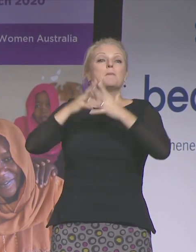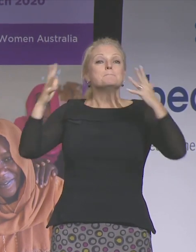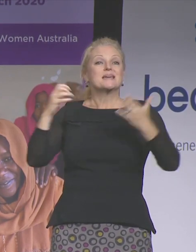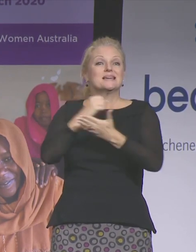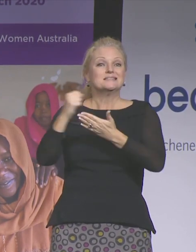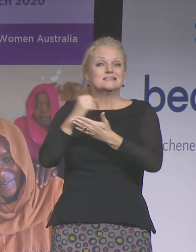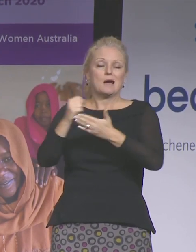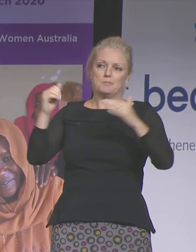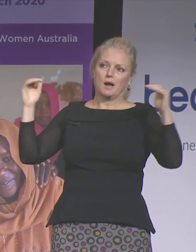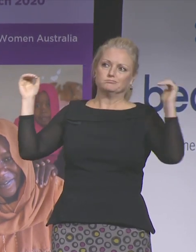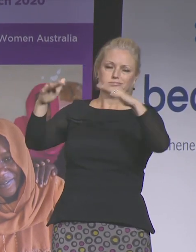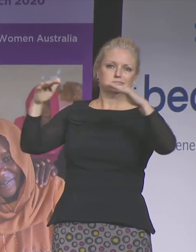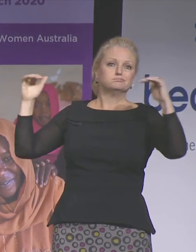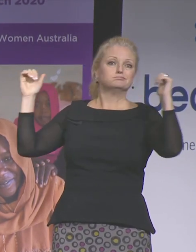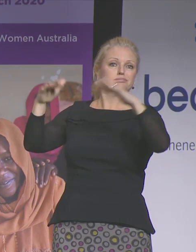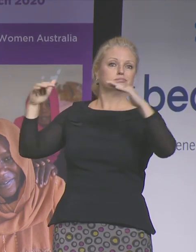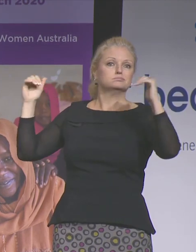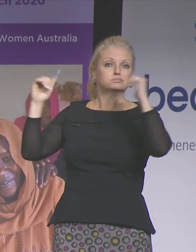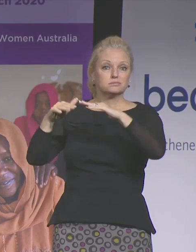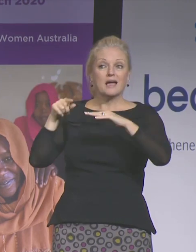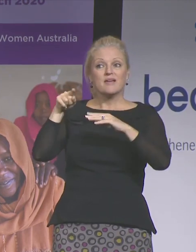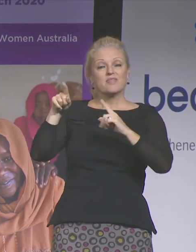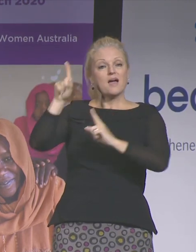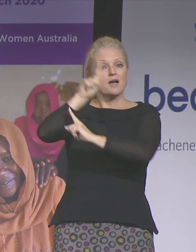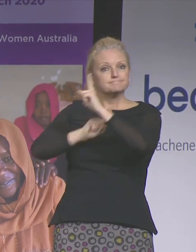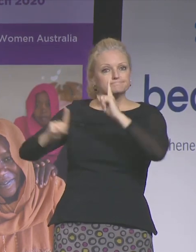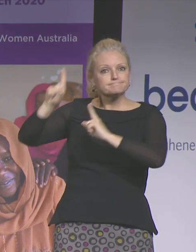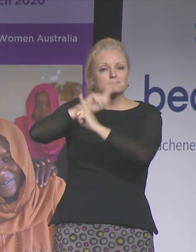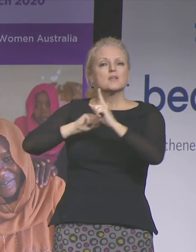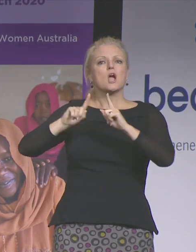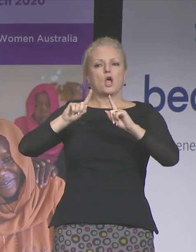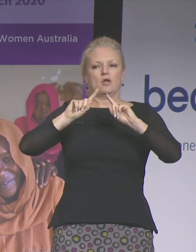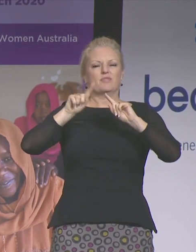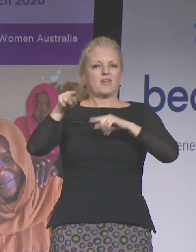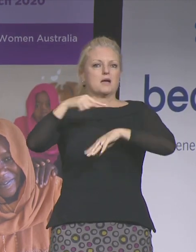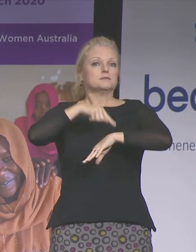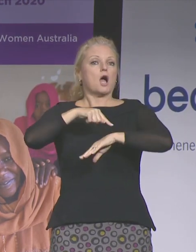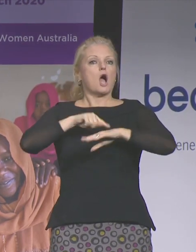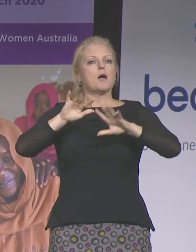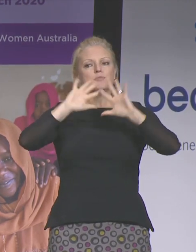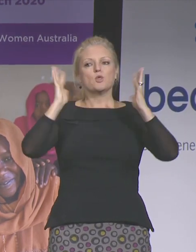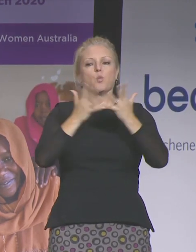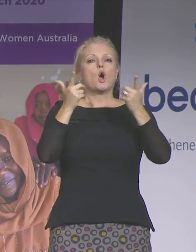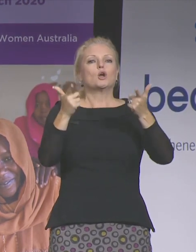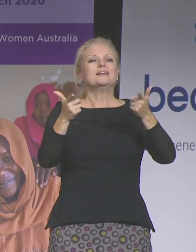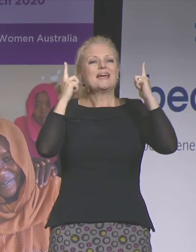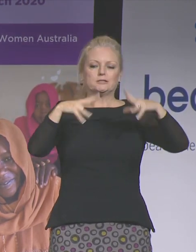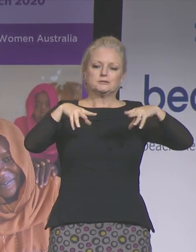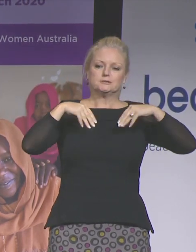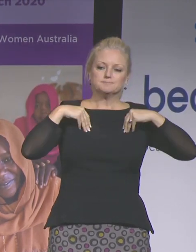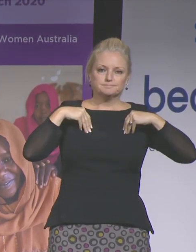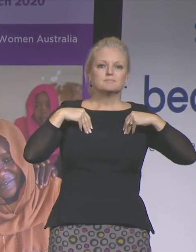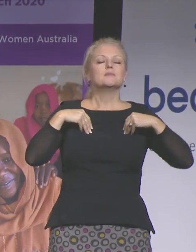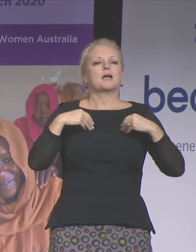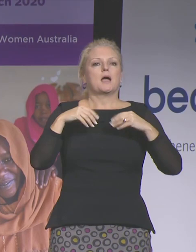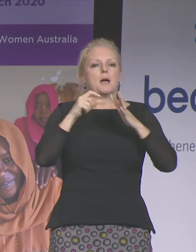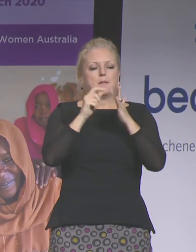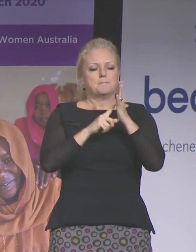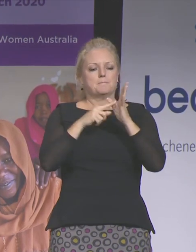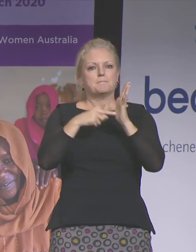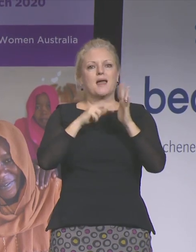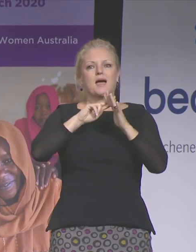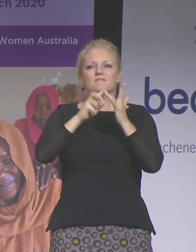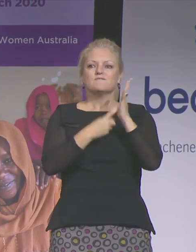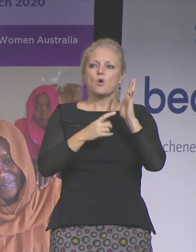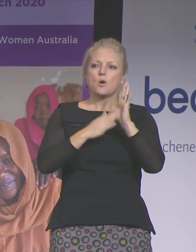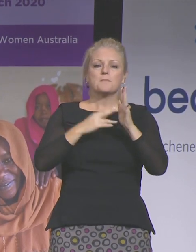At that meeting, world leaders adopted what we now call the Beijing Declaration and Platform for Action, the most